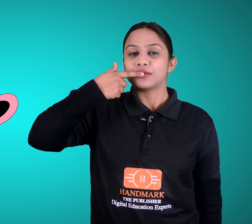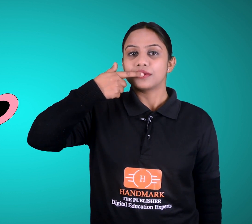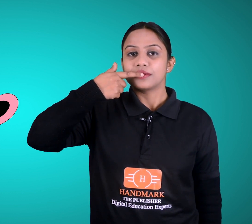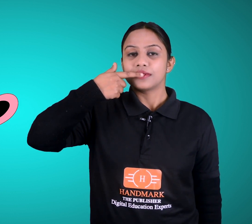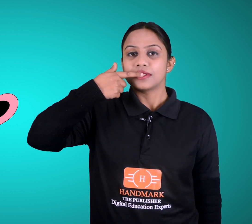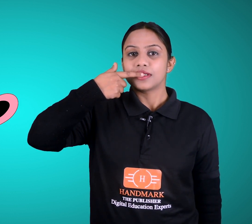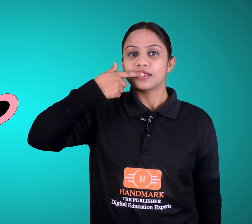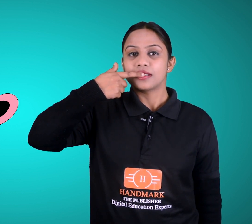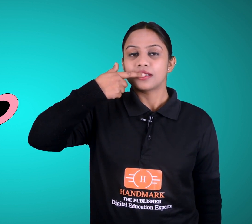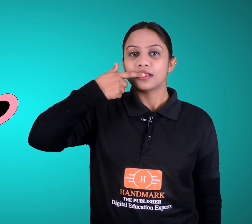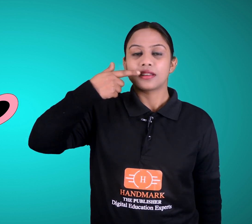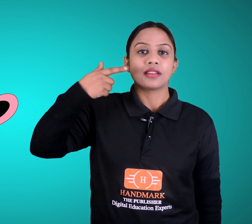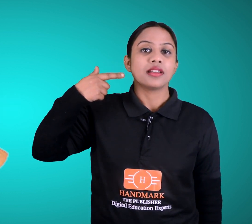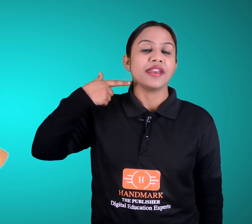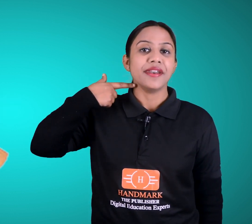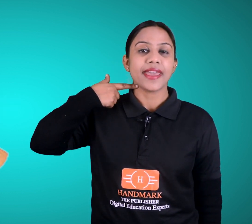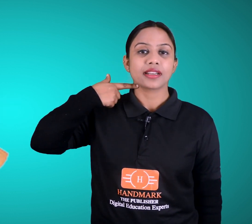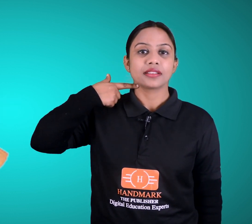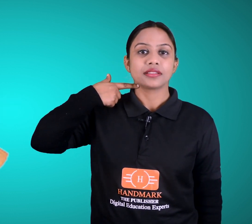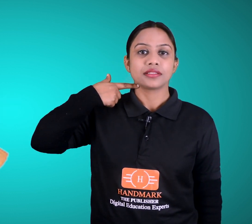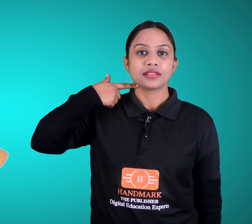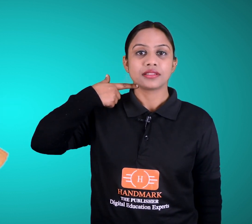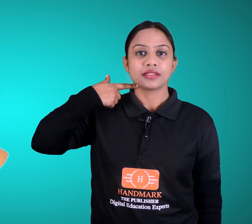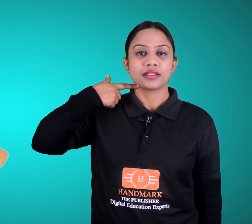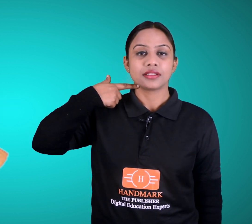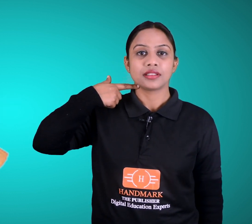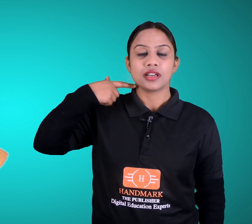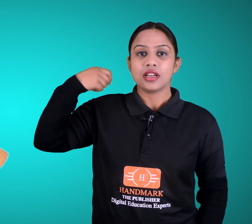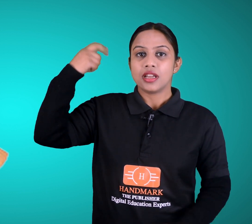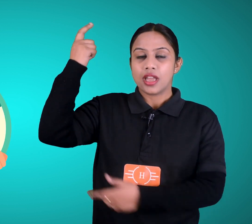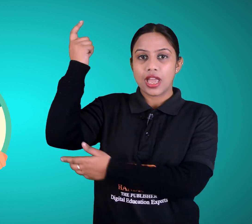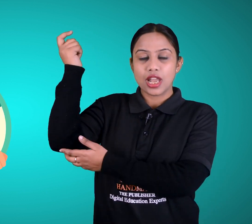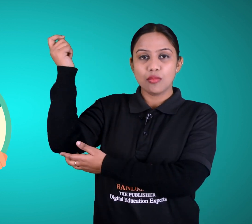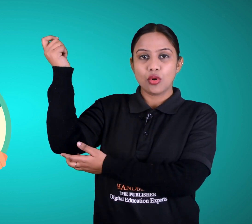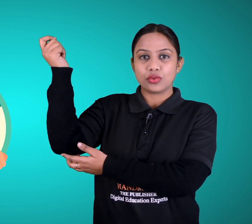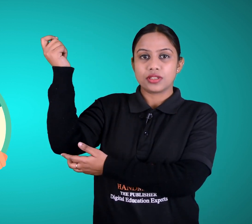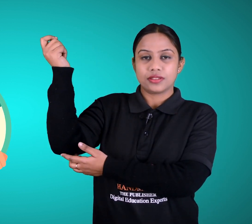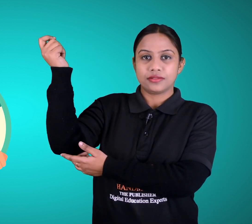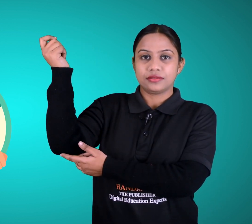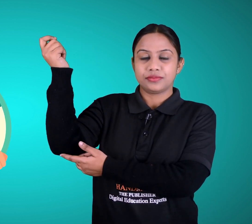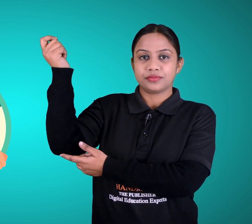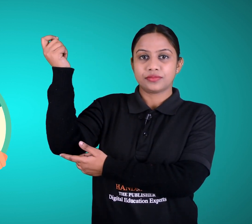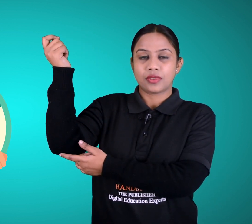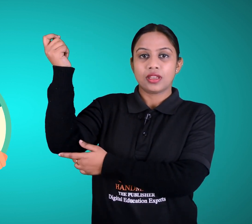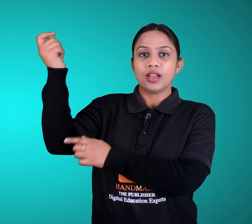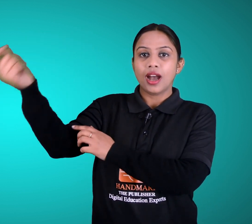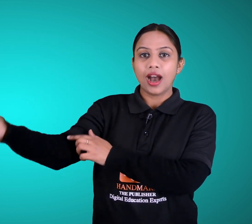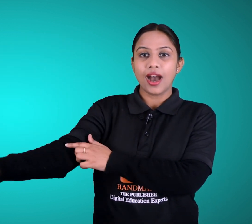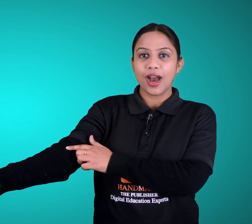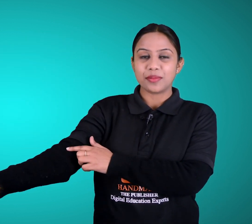neck elbows arms